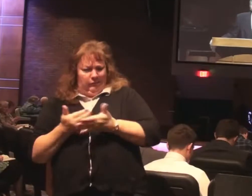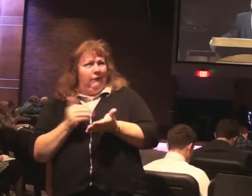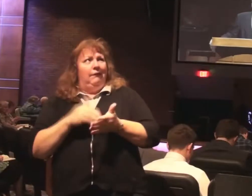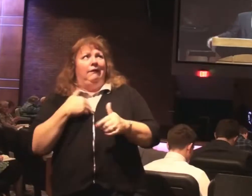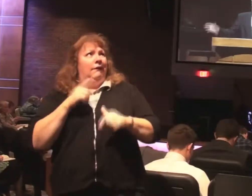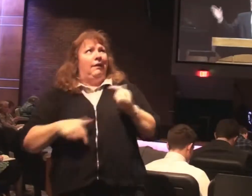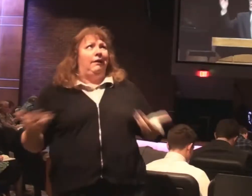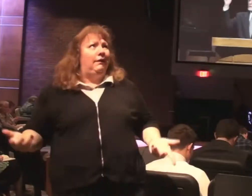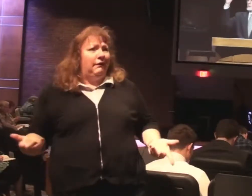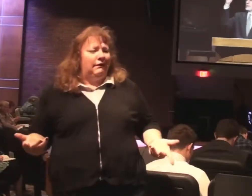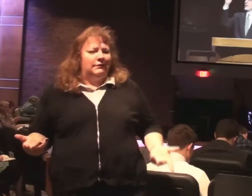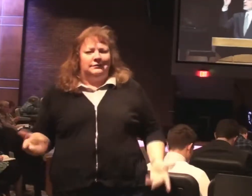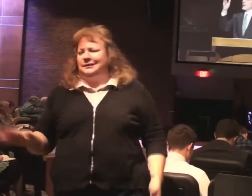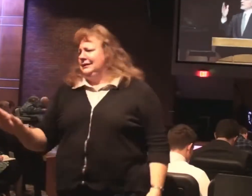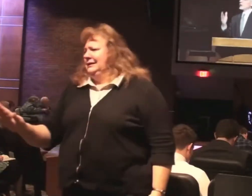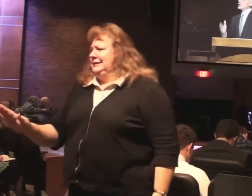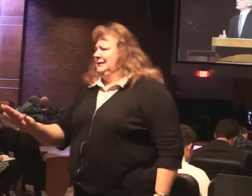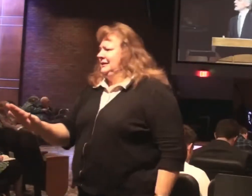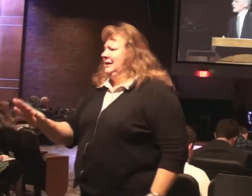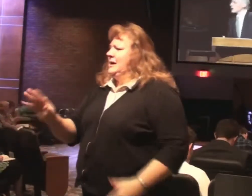But Jesus is stressing, it takes a new birth.